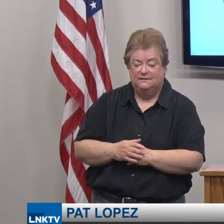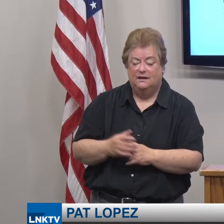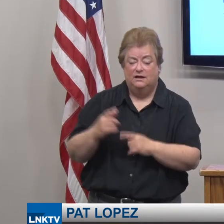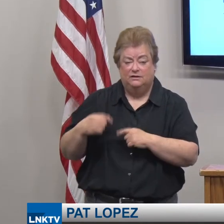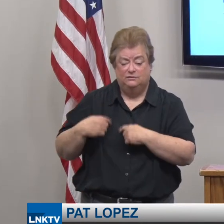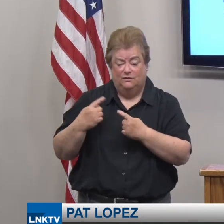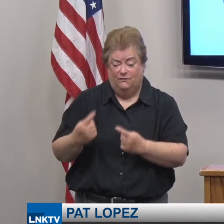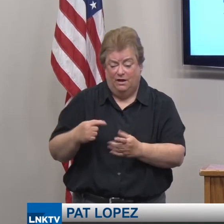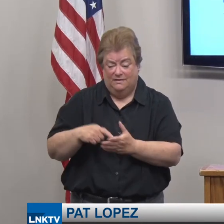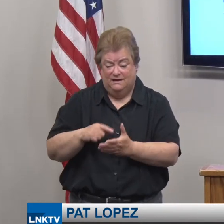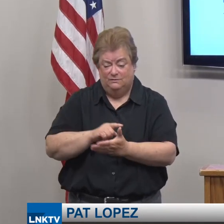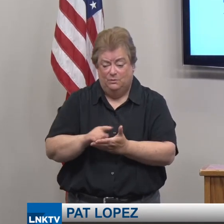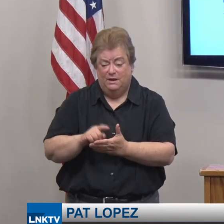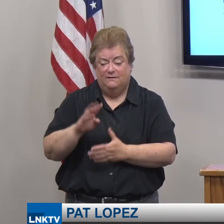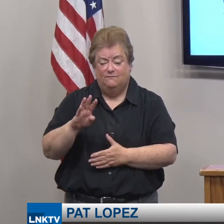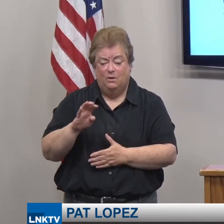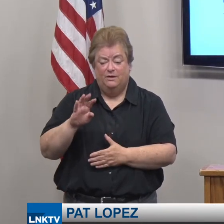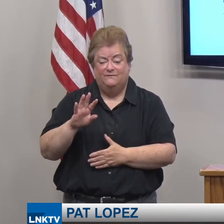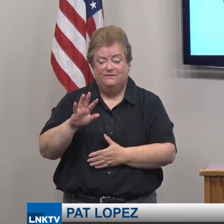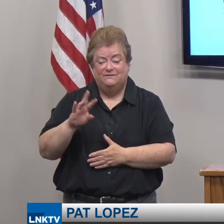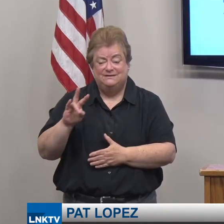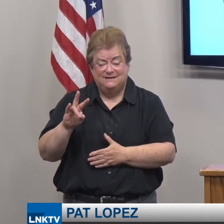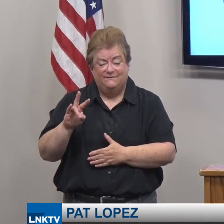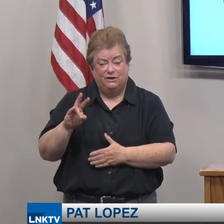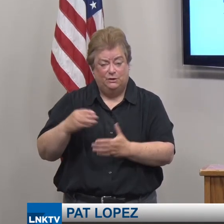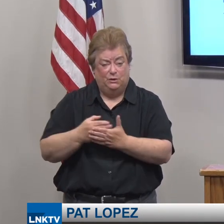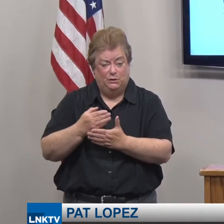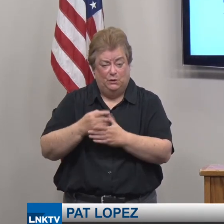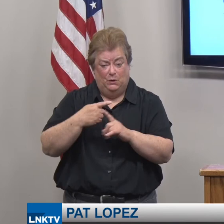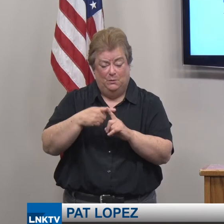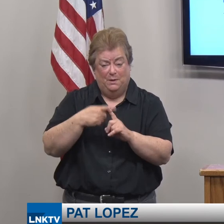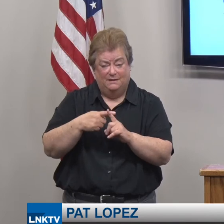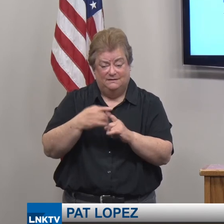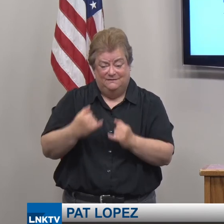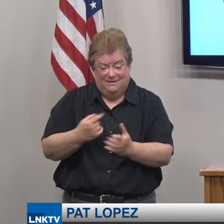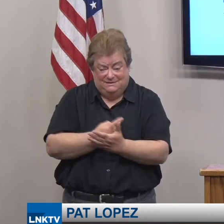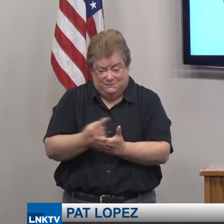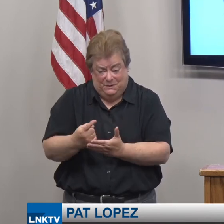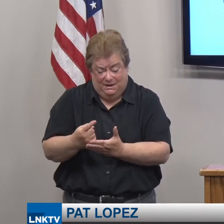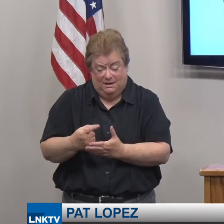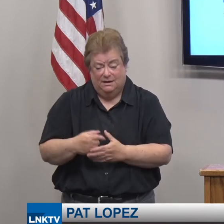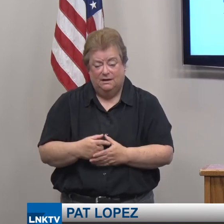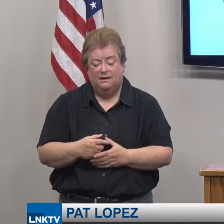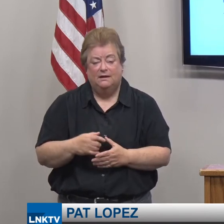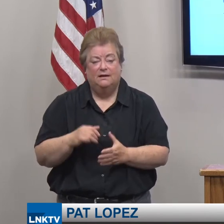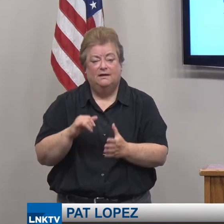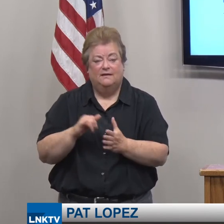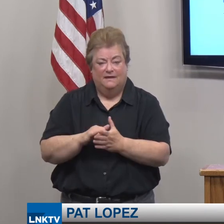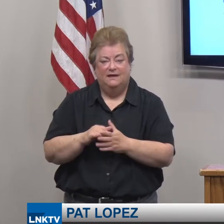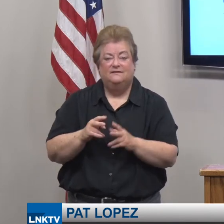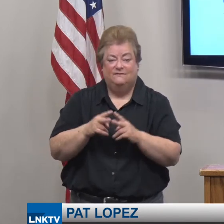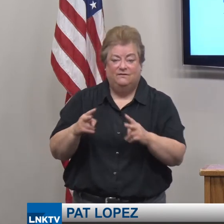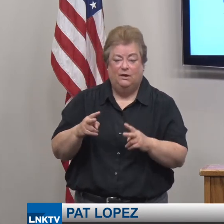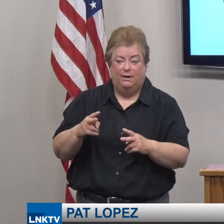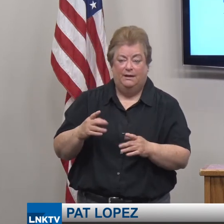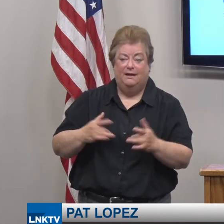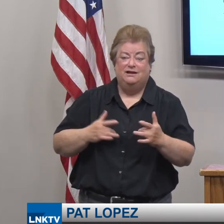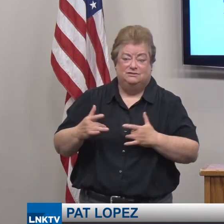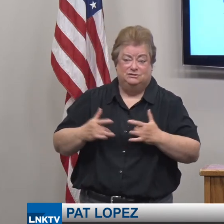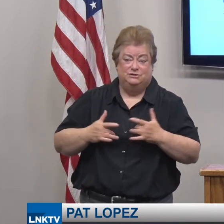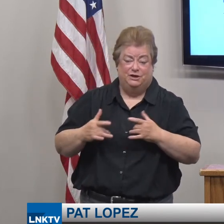457 cases have been reported. Our weekly case counts have risen to a very concerning level.